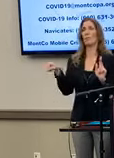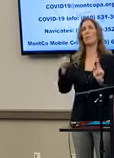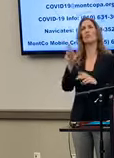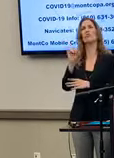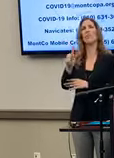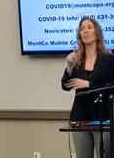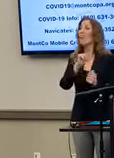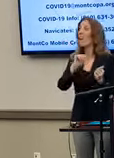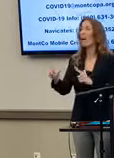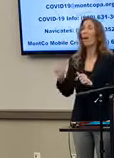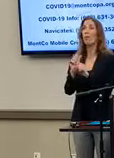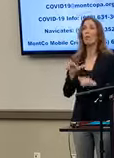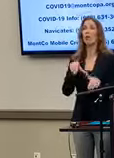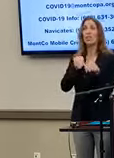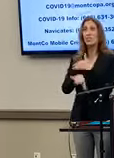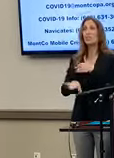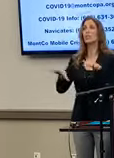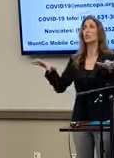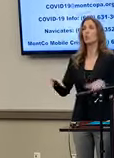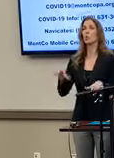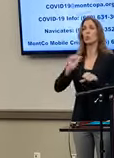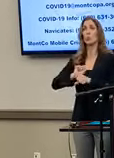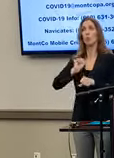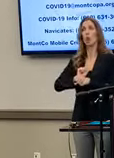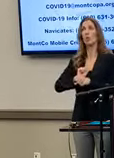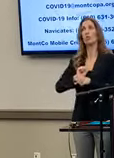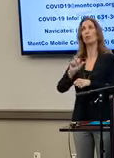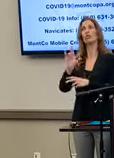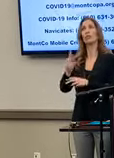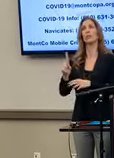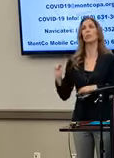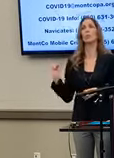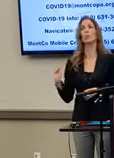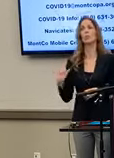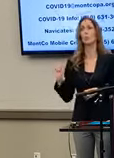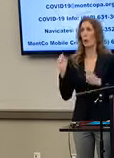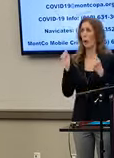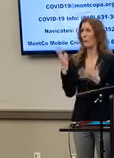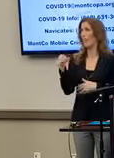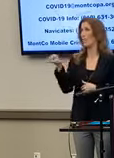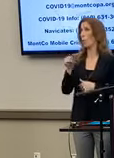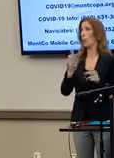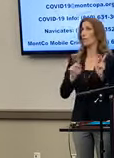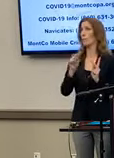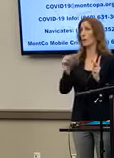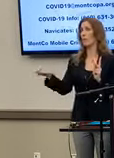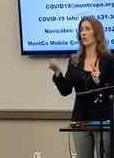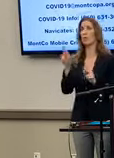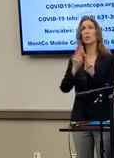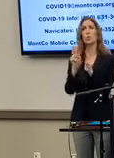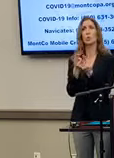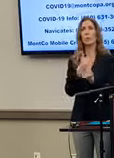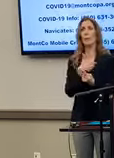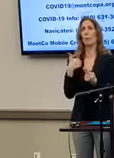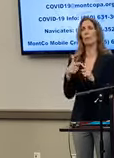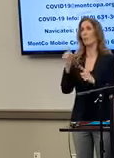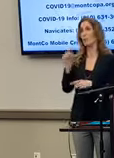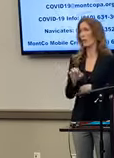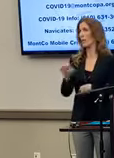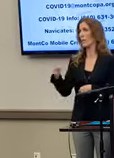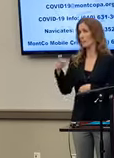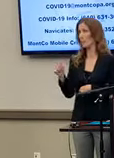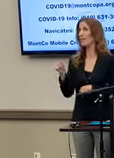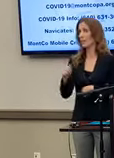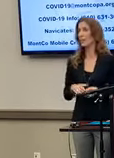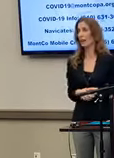It puts all the workers that are going in to do this refuel at risk, many of whom are union members from Southeastern Pennsylvania,